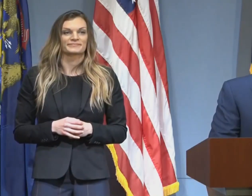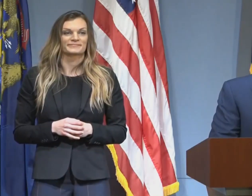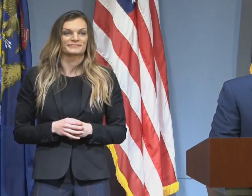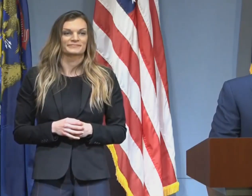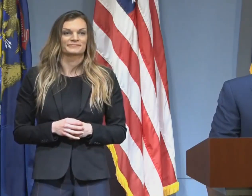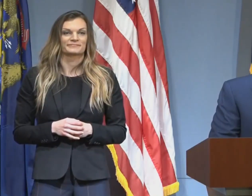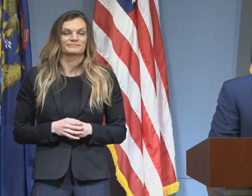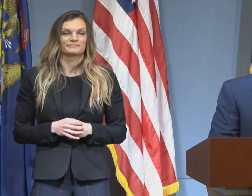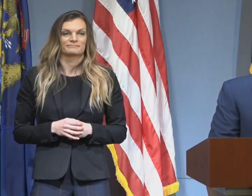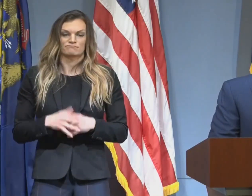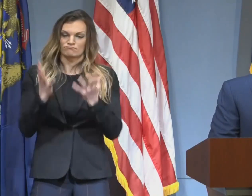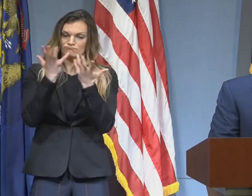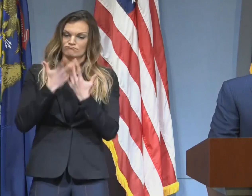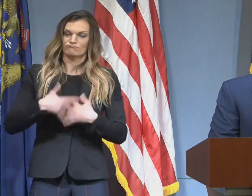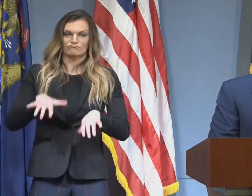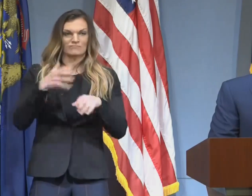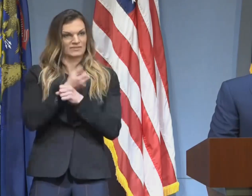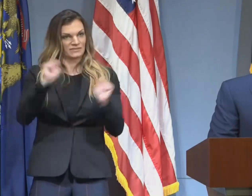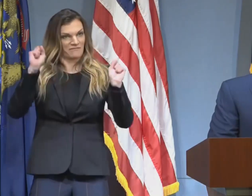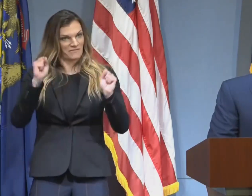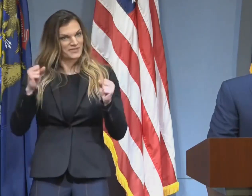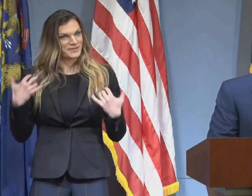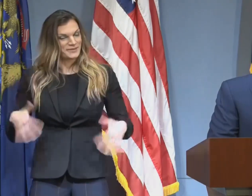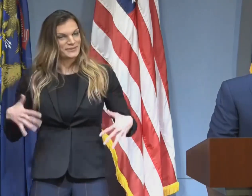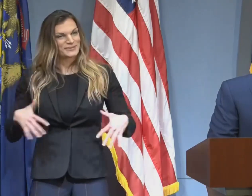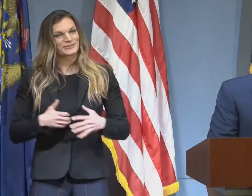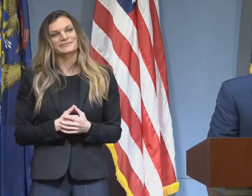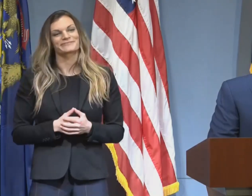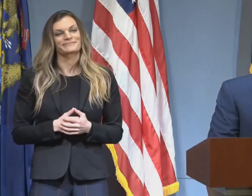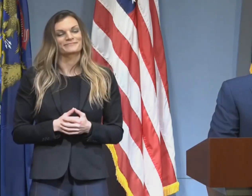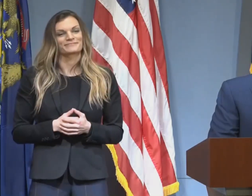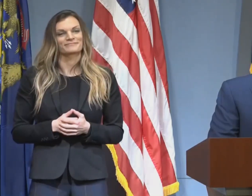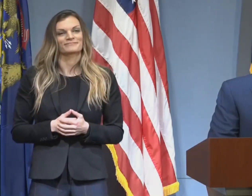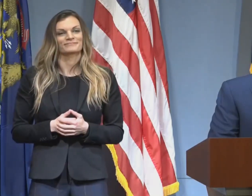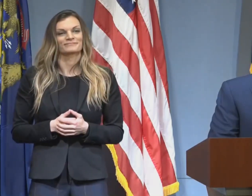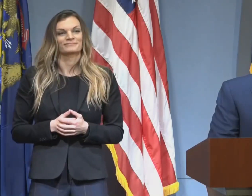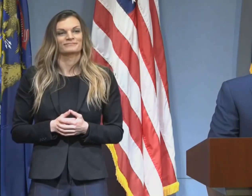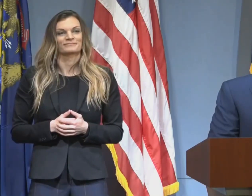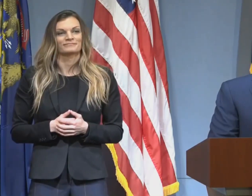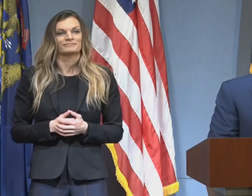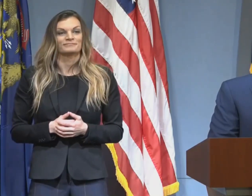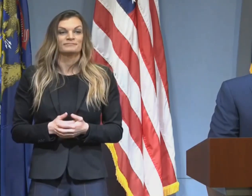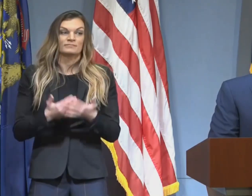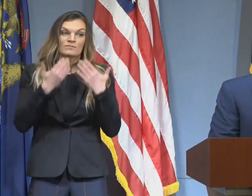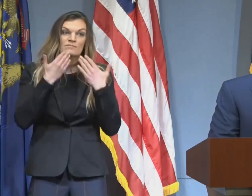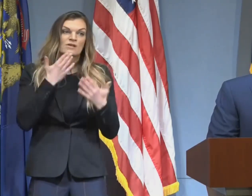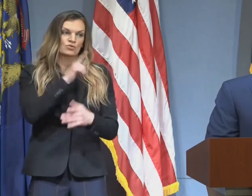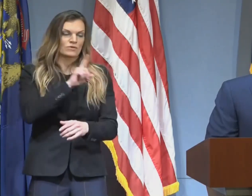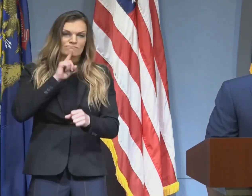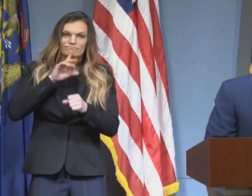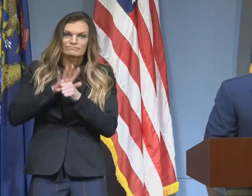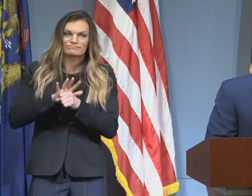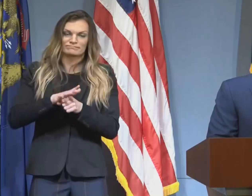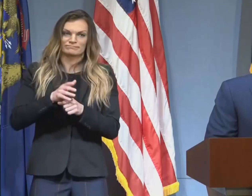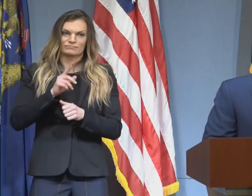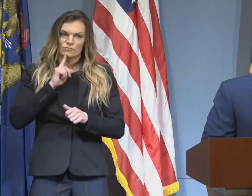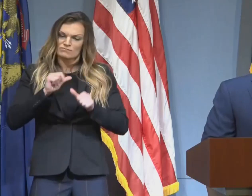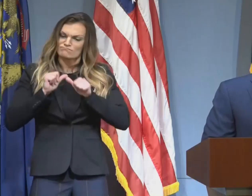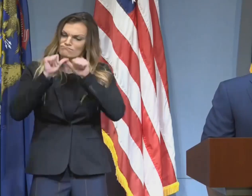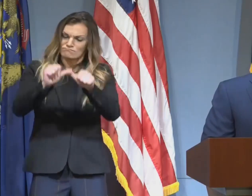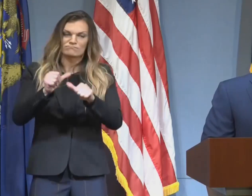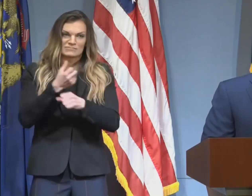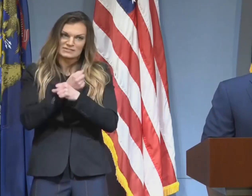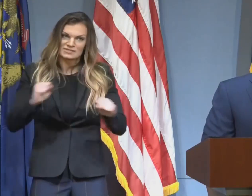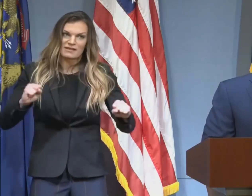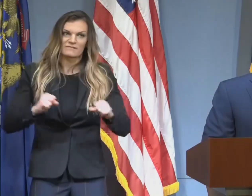work safely. Your dedication has been part of the process that has enabled us to move to the next step. We look forward to